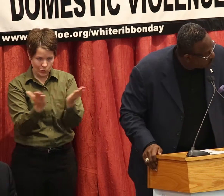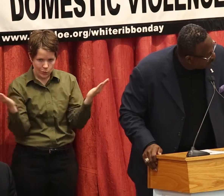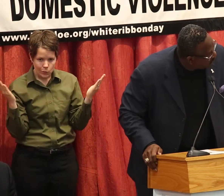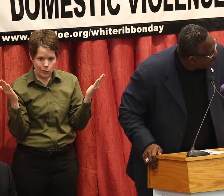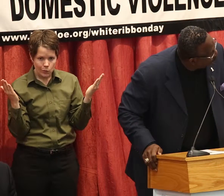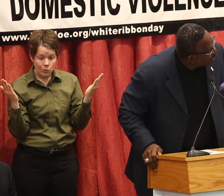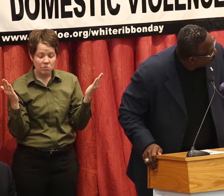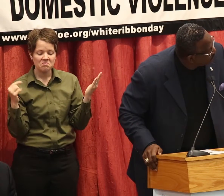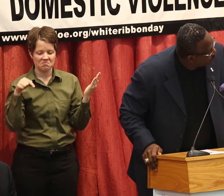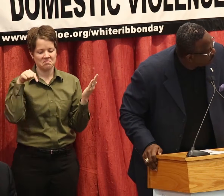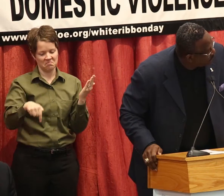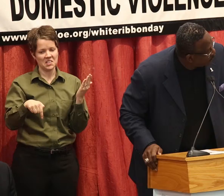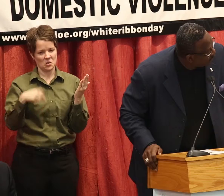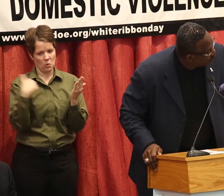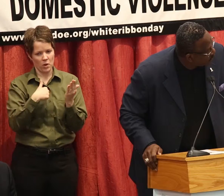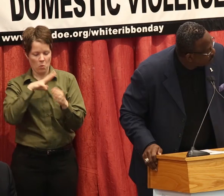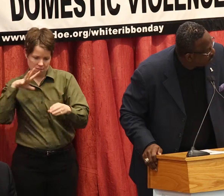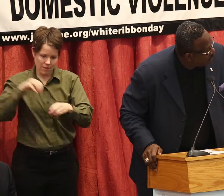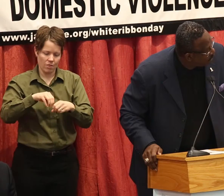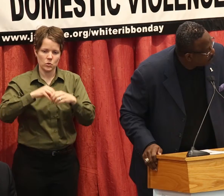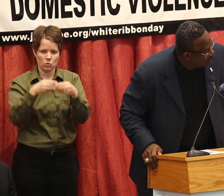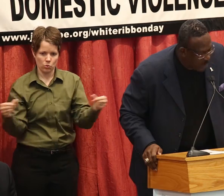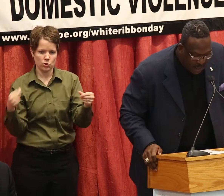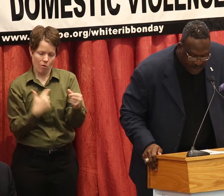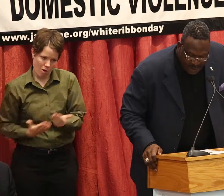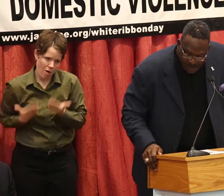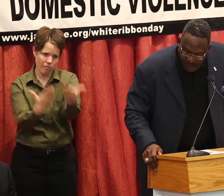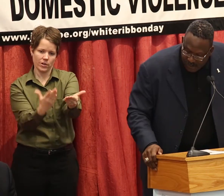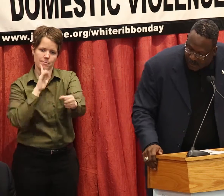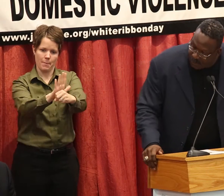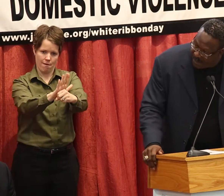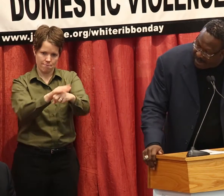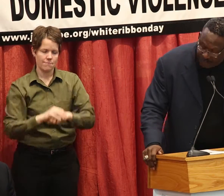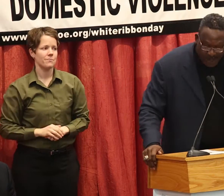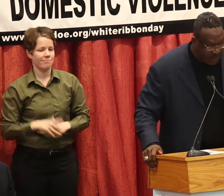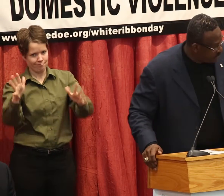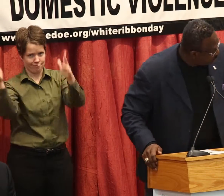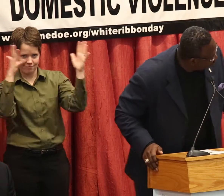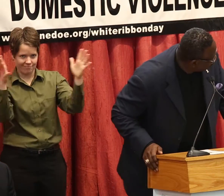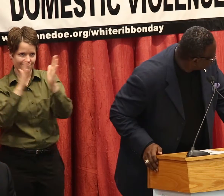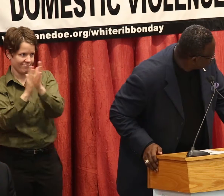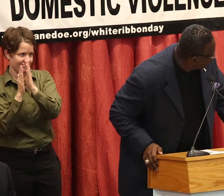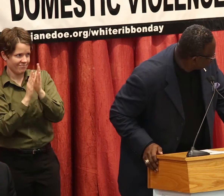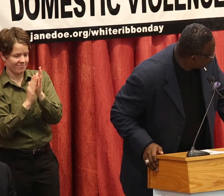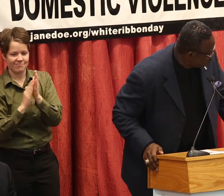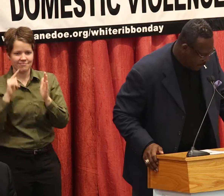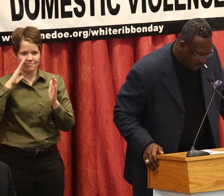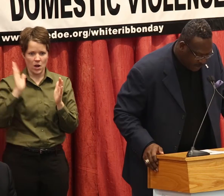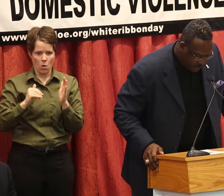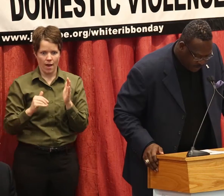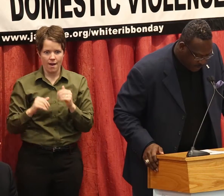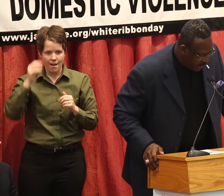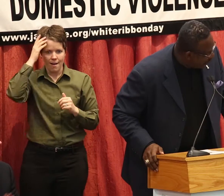this will be our part of the solution that we will try to offer. I know I was told to have five minutes to be up here and speak. So